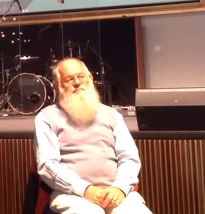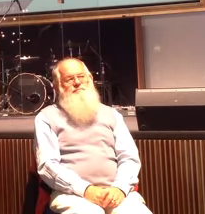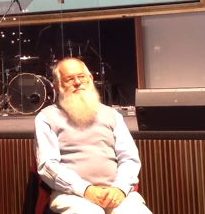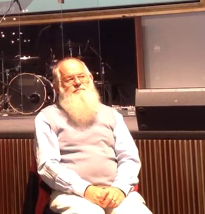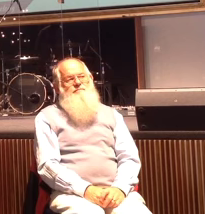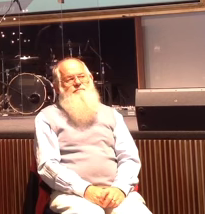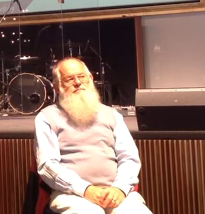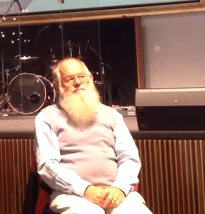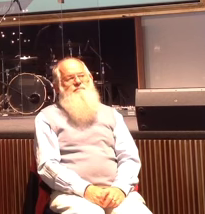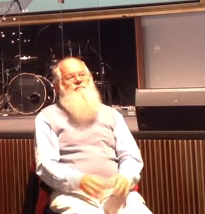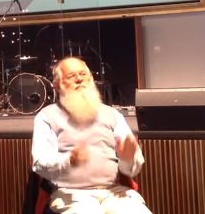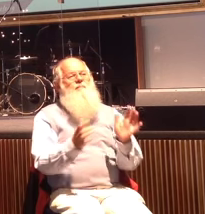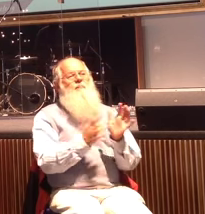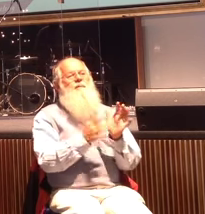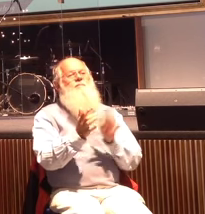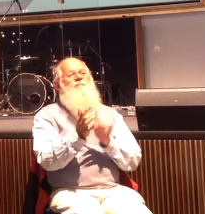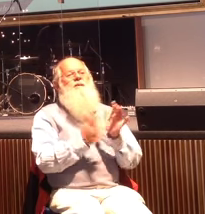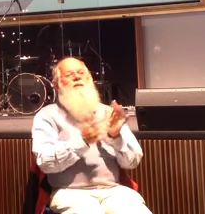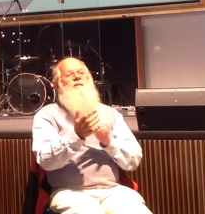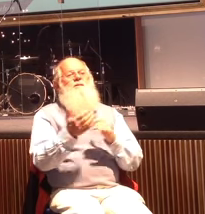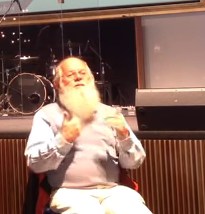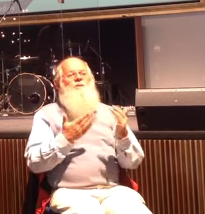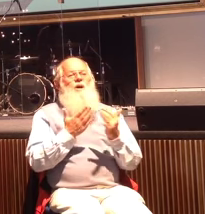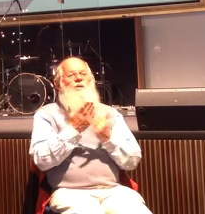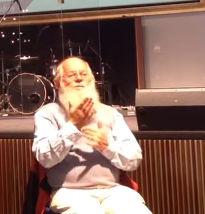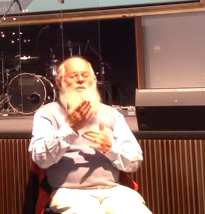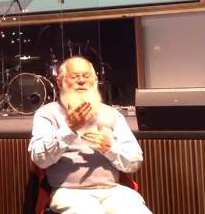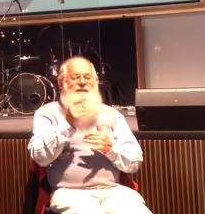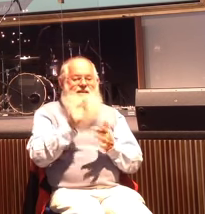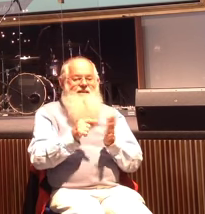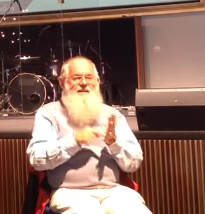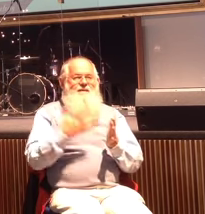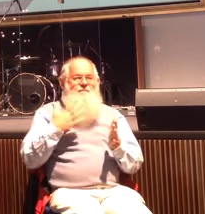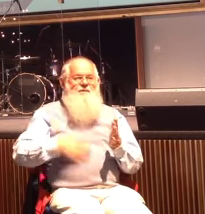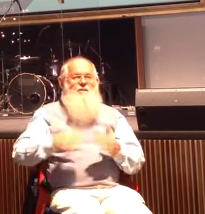But Jesus went through it because he's interested in the one.